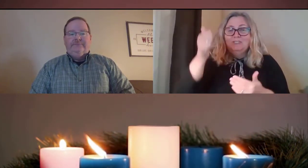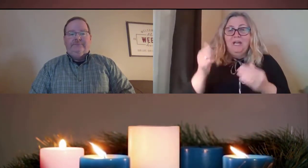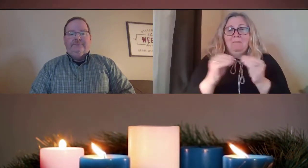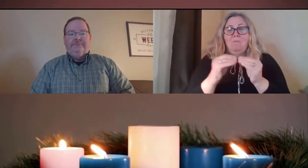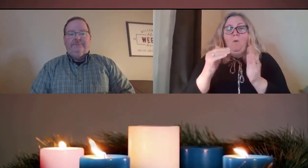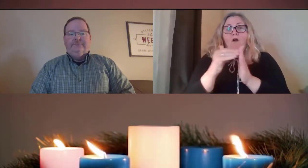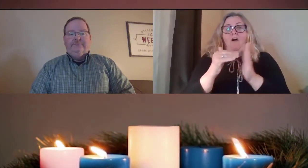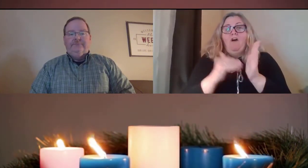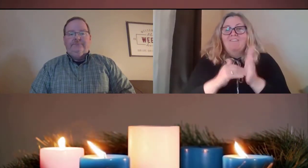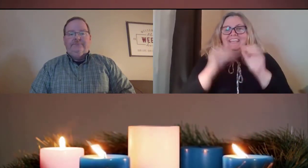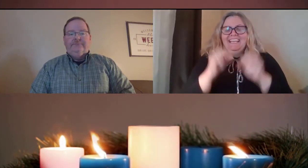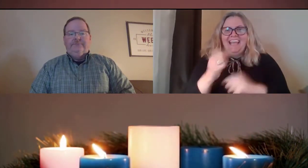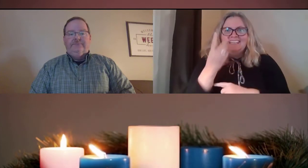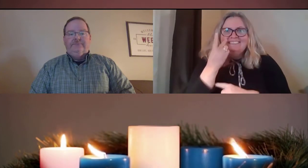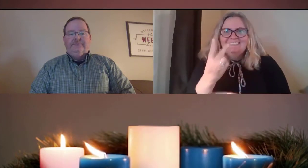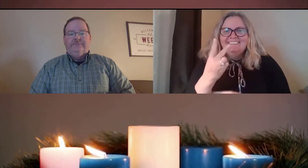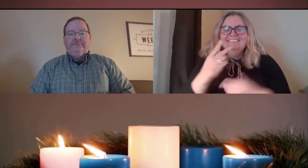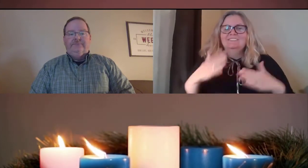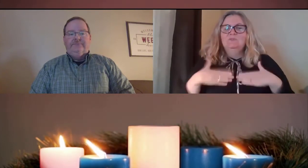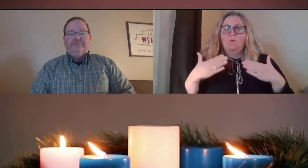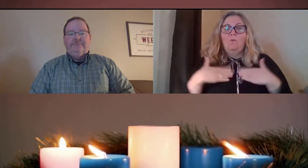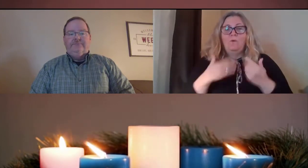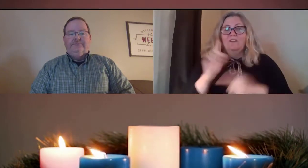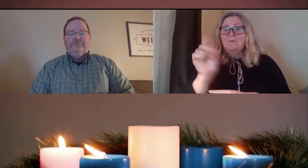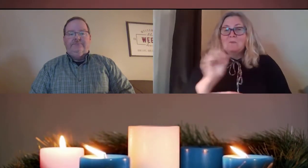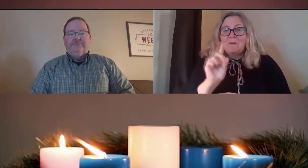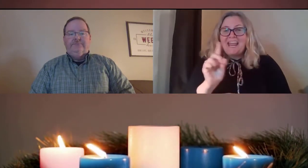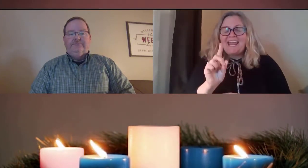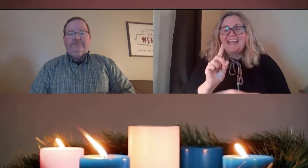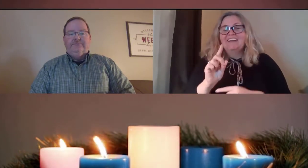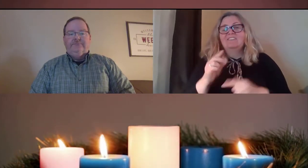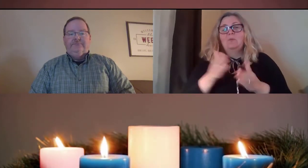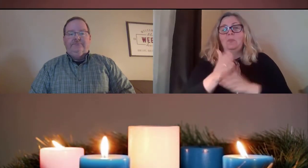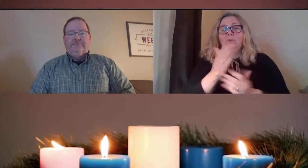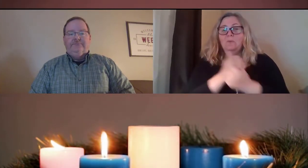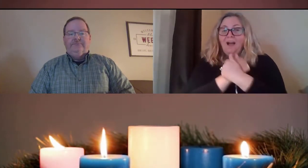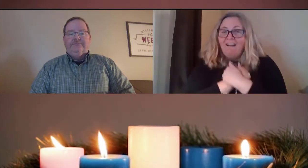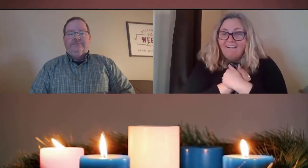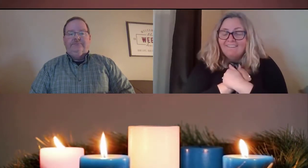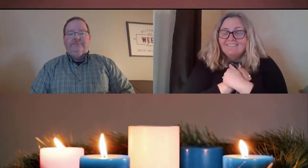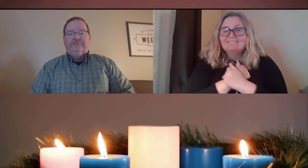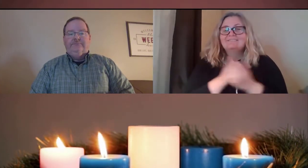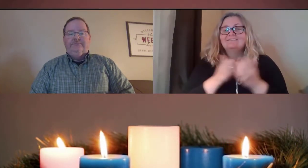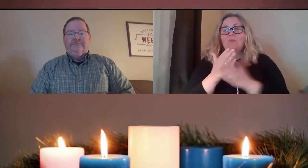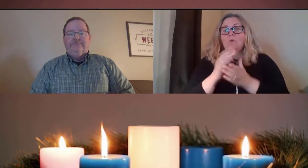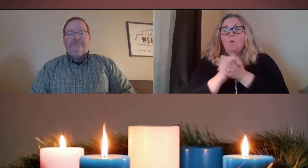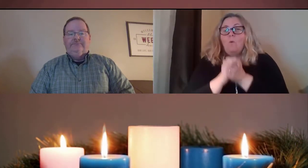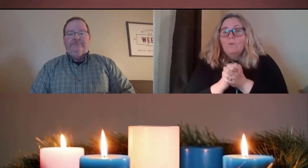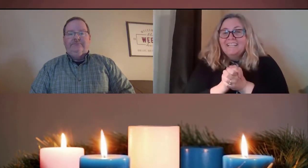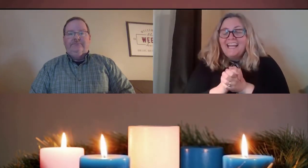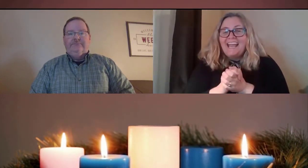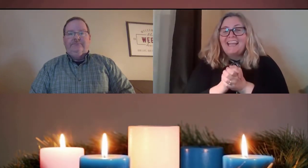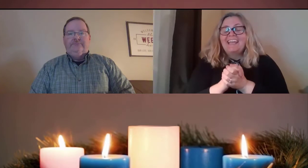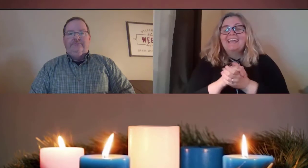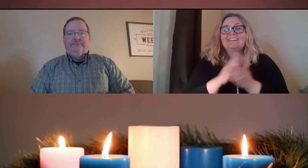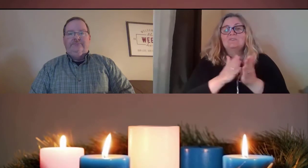but really easily and more often we see joy in little things, love,